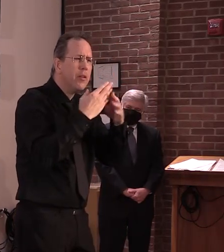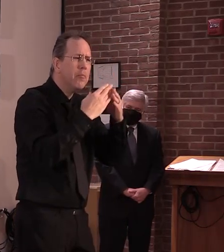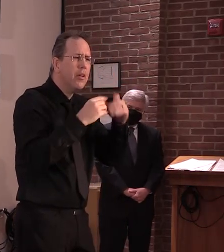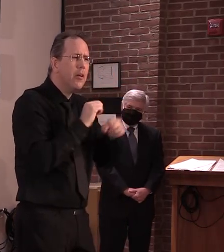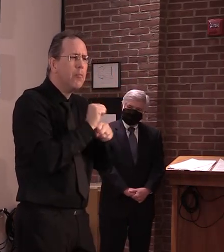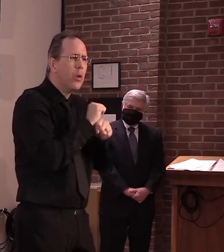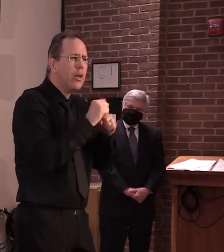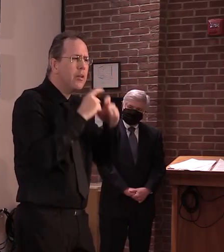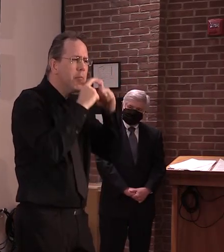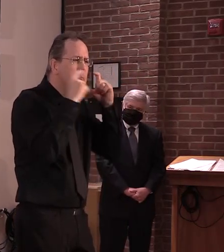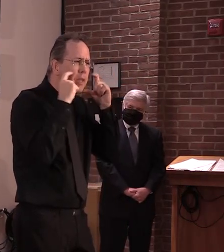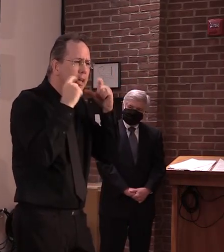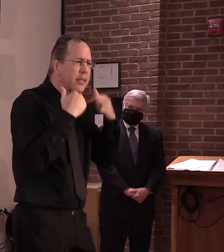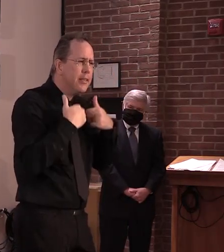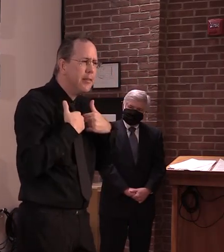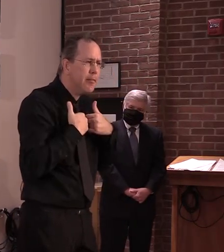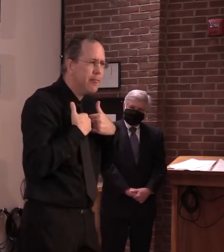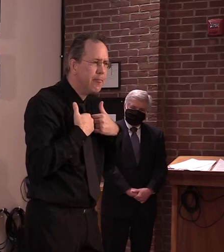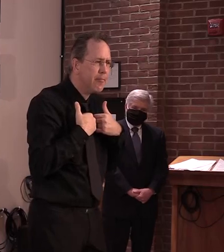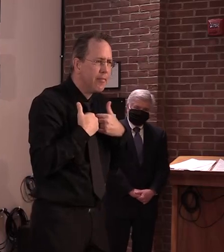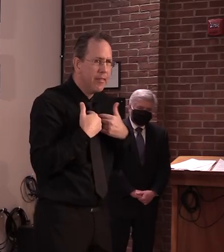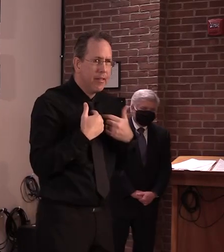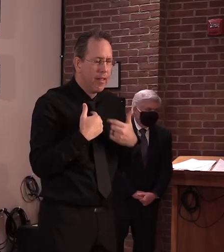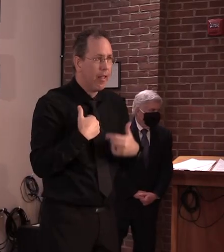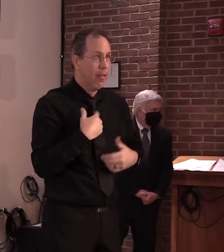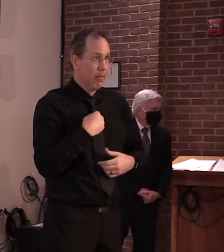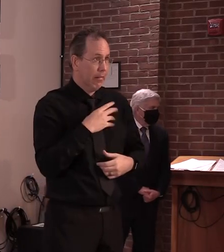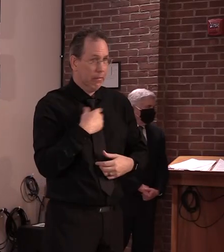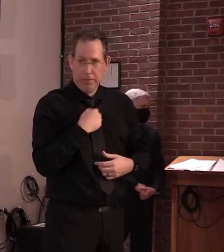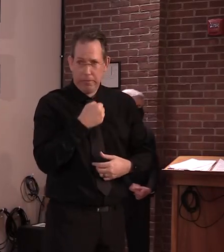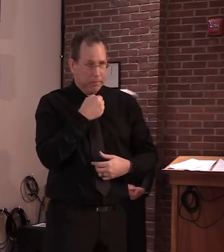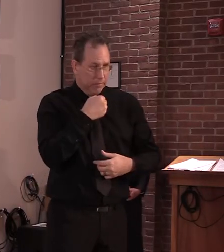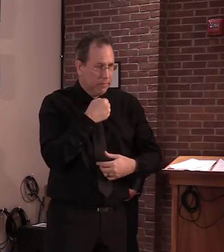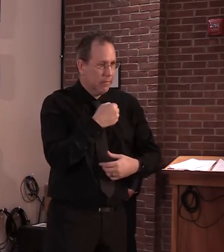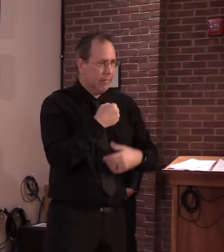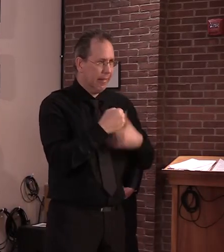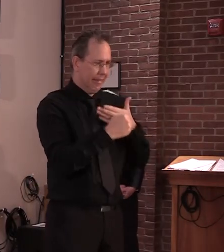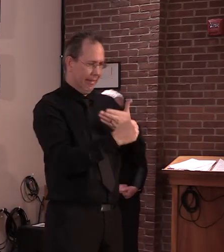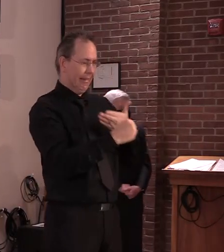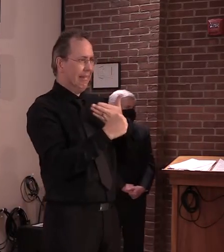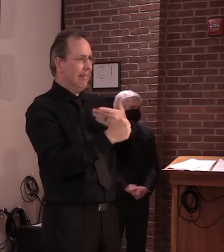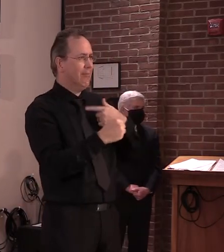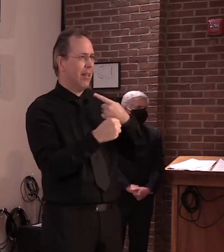trouble, but I'm literally about eight inches away from the mics right now. So I don't want to get any closer.